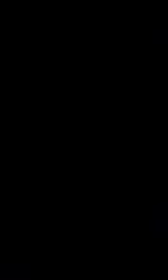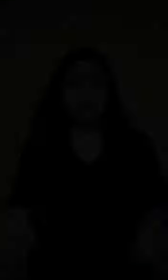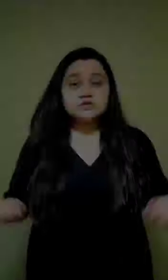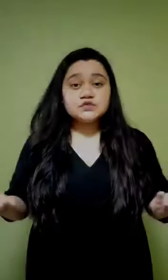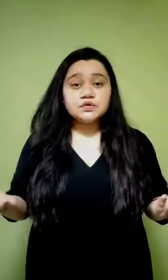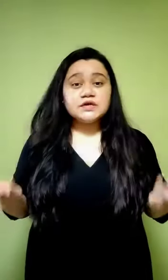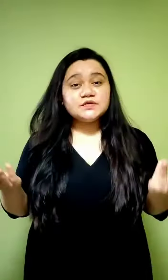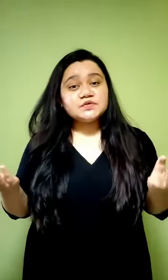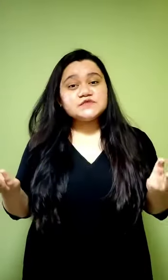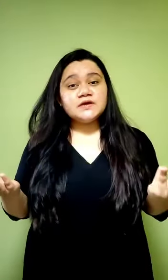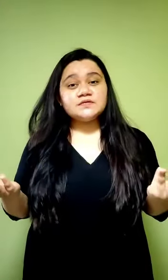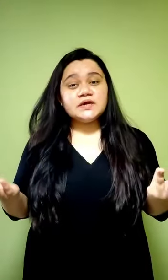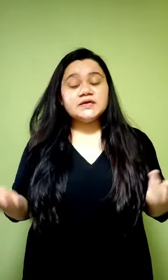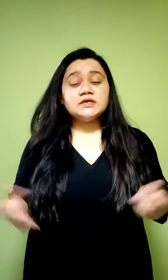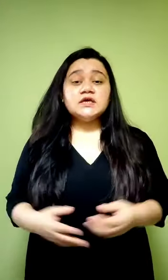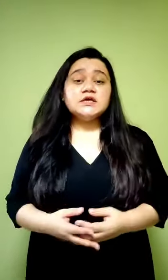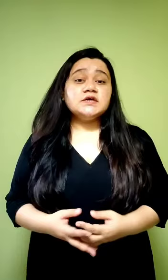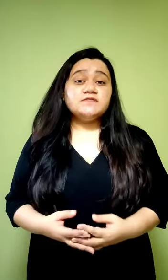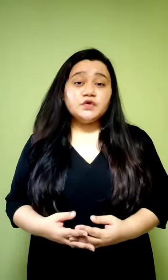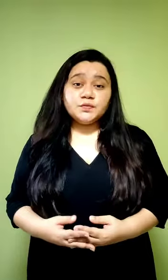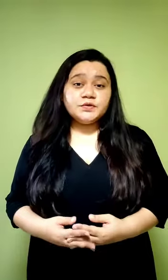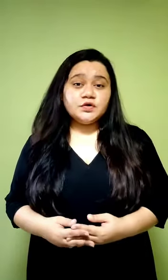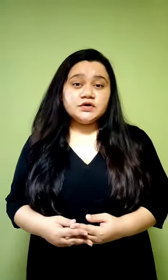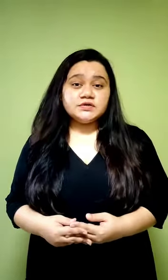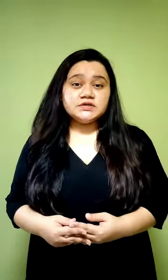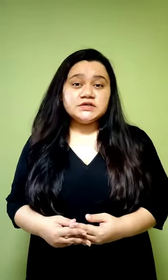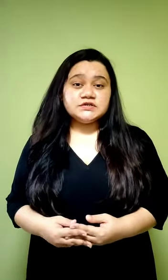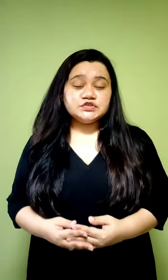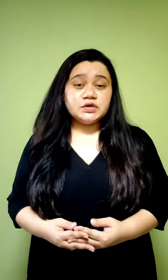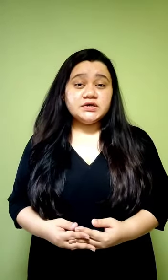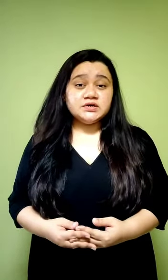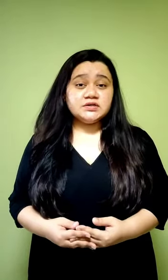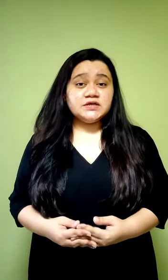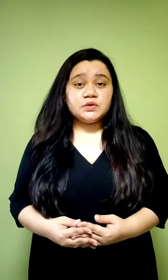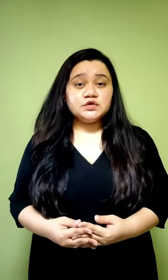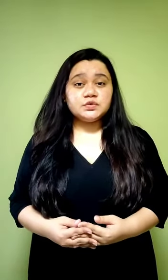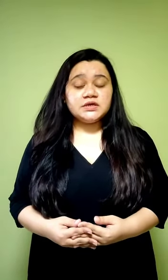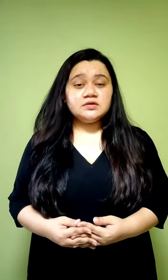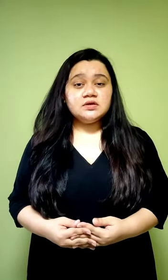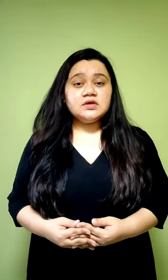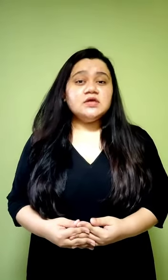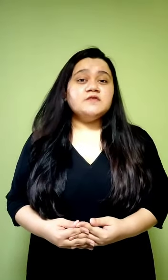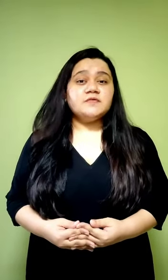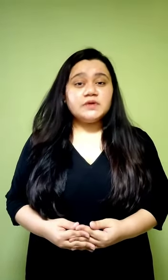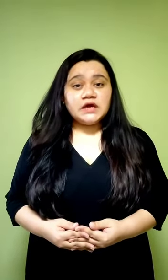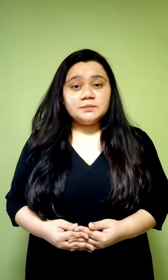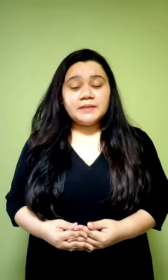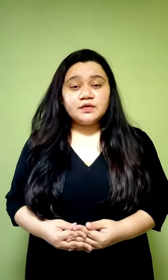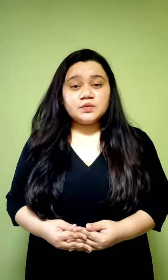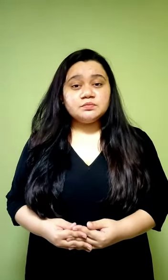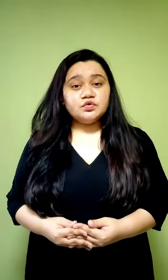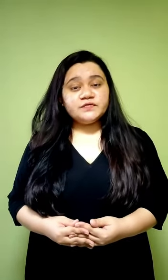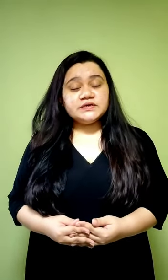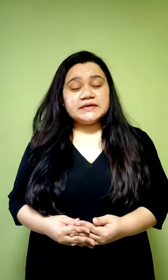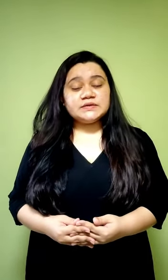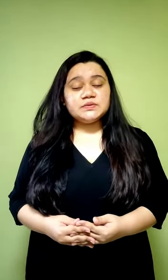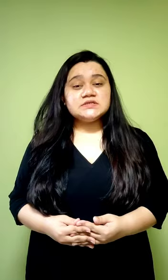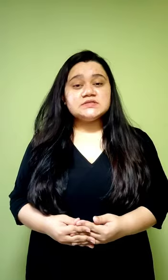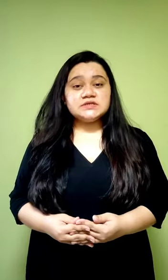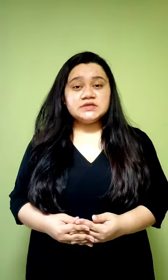so it was fun right we hope you all really enjoyed learning 1 to 10 we will come back with more fun activities till then